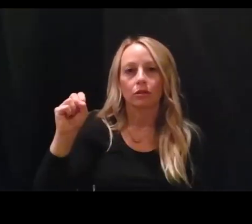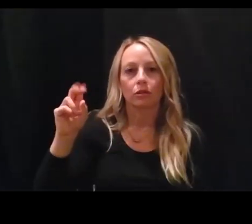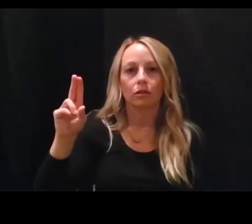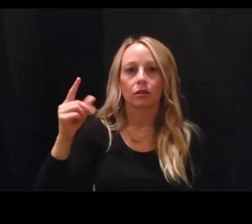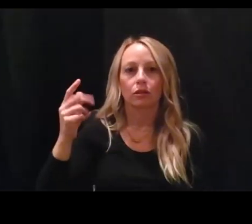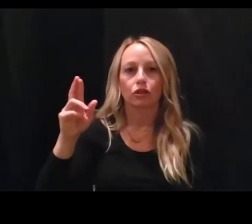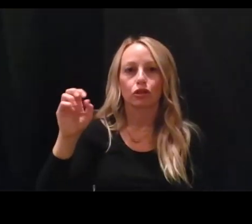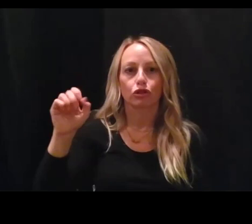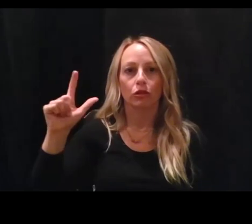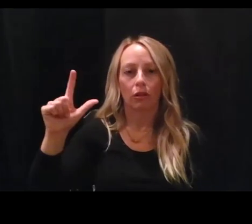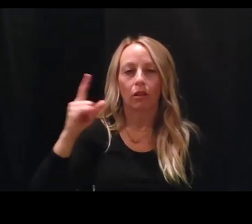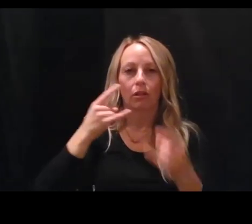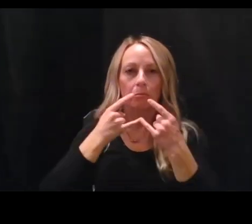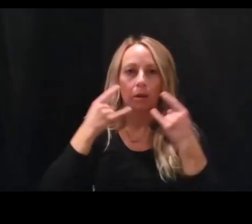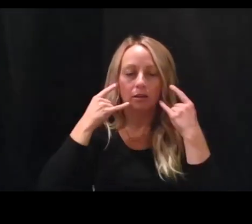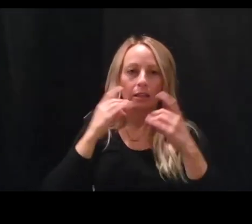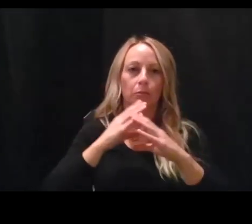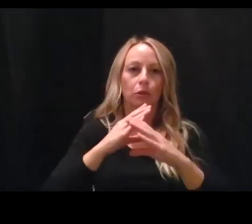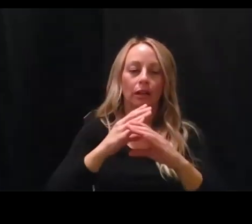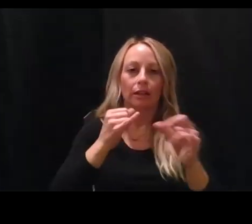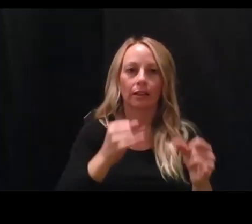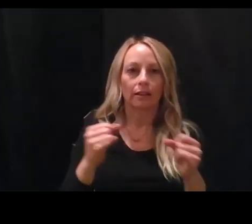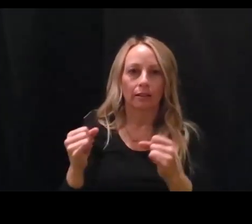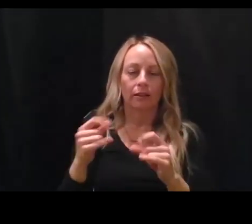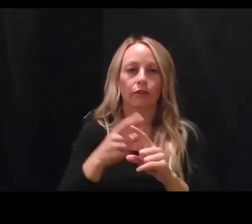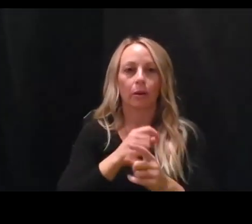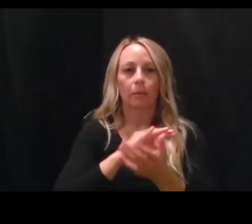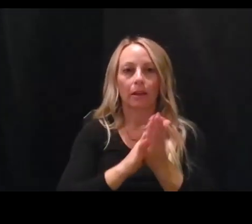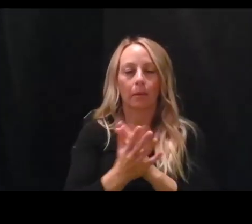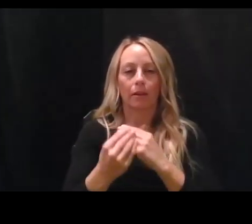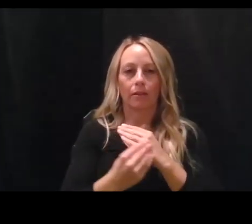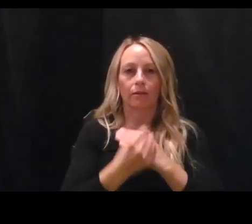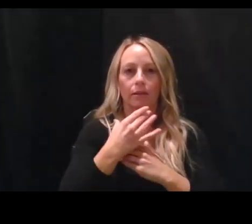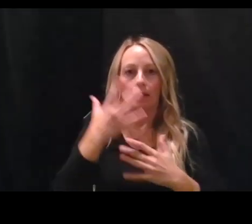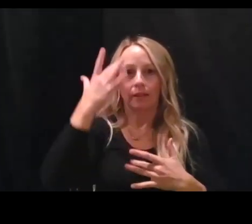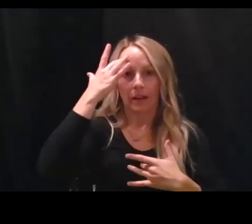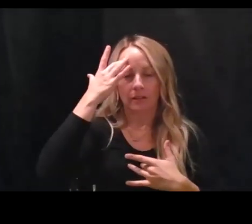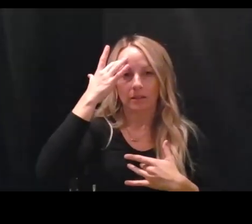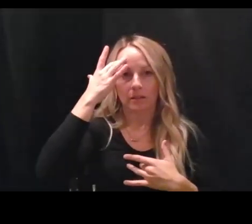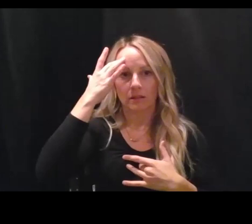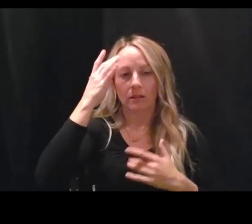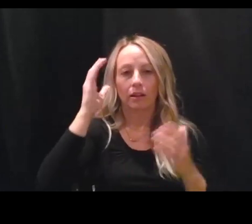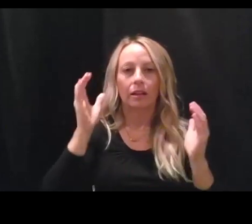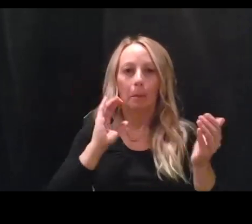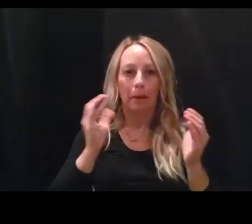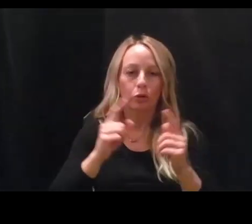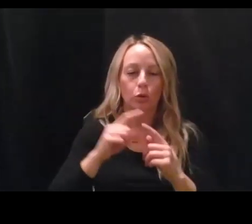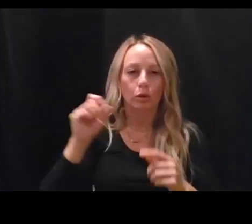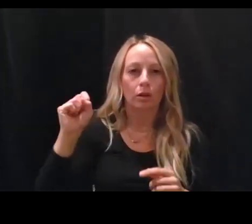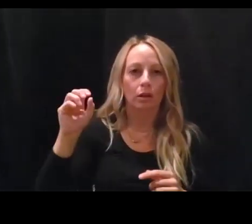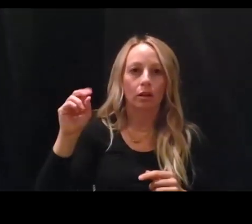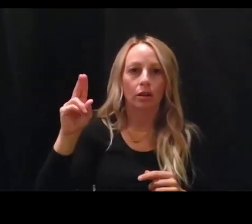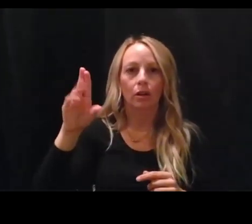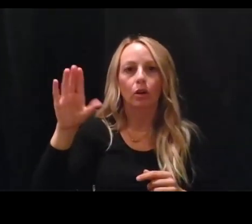equipment in protecting an individual from becoming infected as opposed to source control. But they do offer